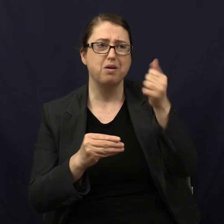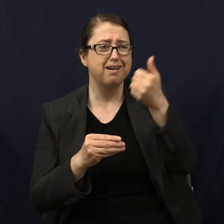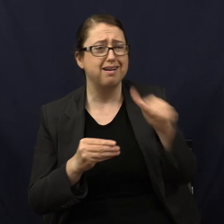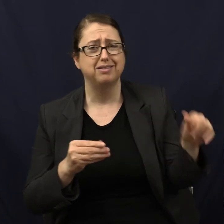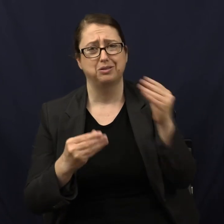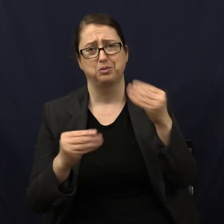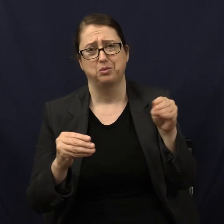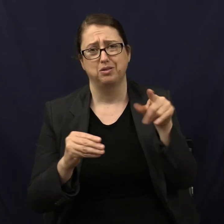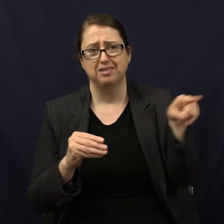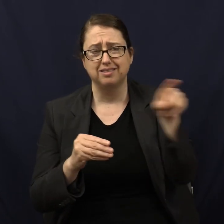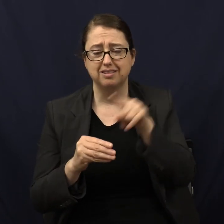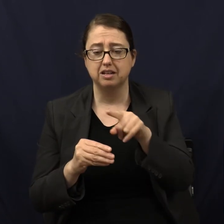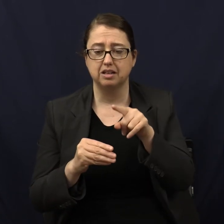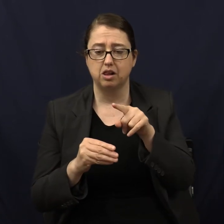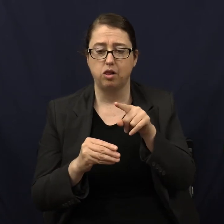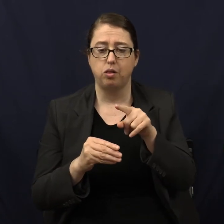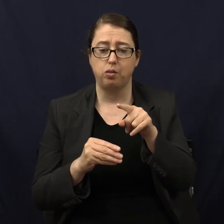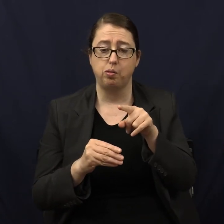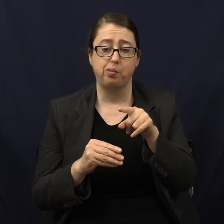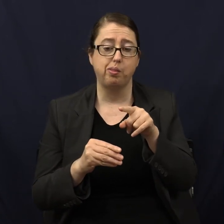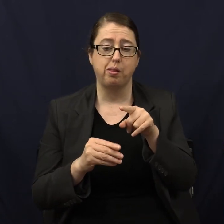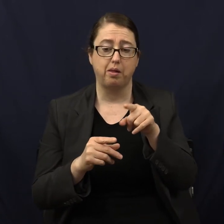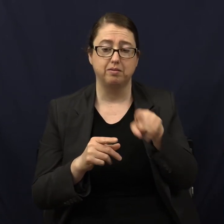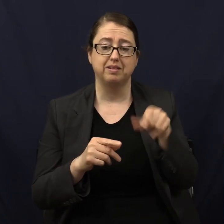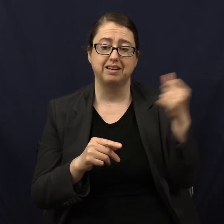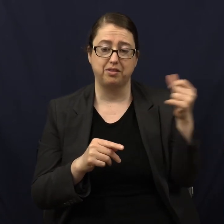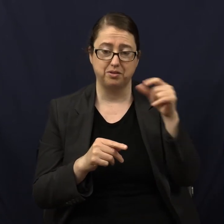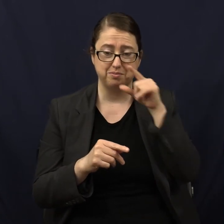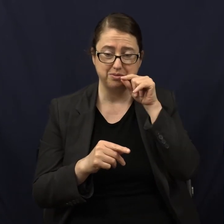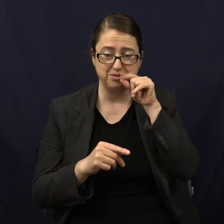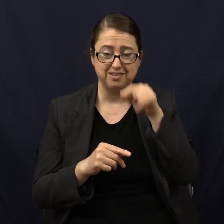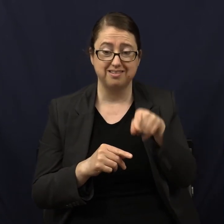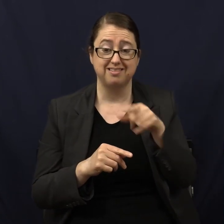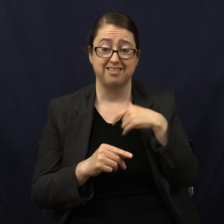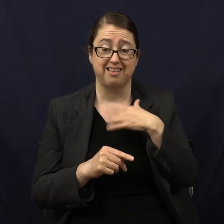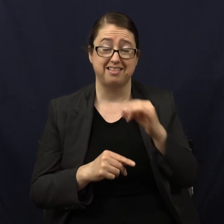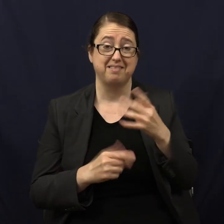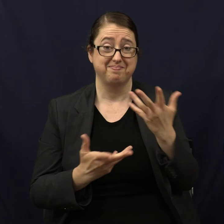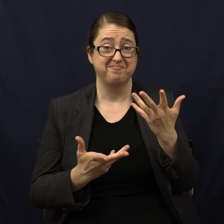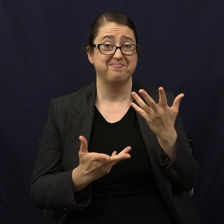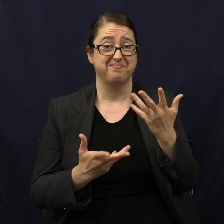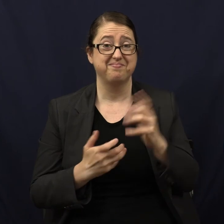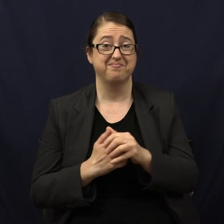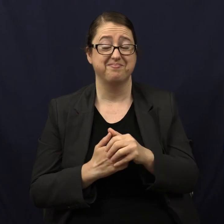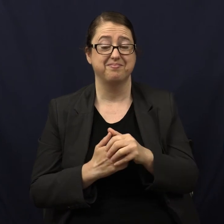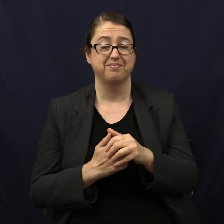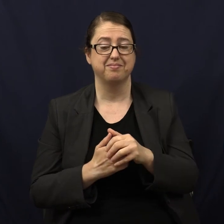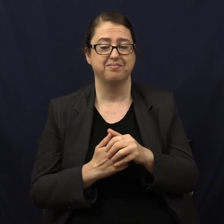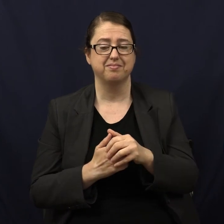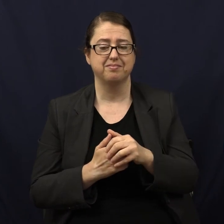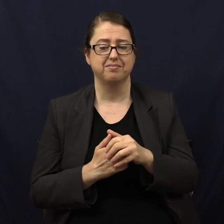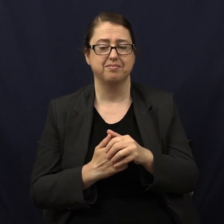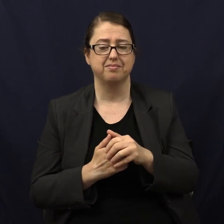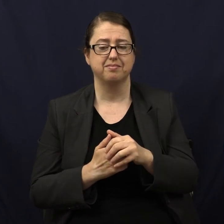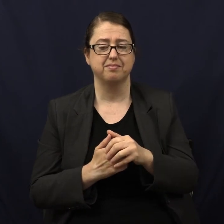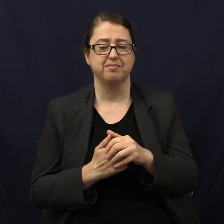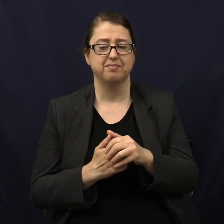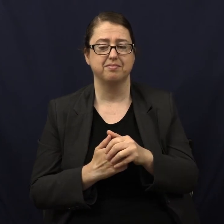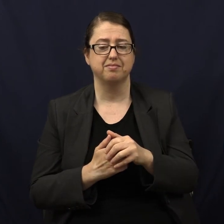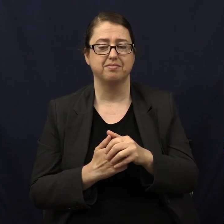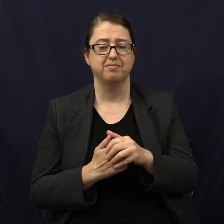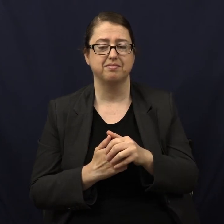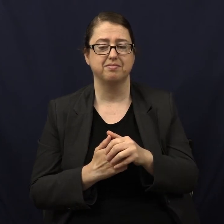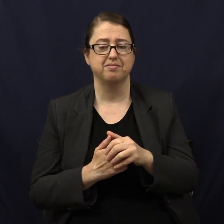Just so you know that you weren't faked out and just seeing a bird there, there's another one for you. How do you like that? What does it look like